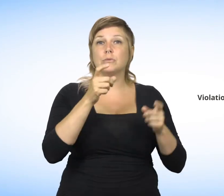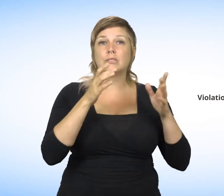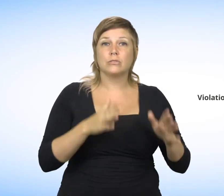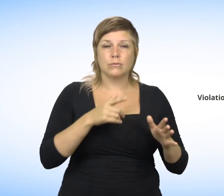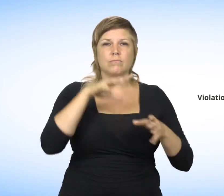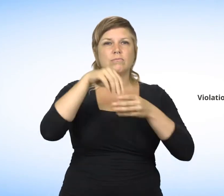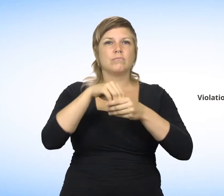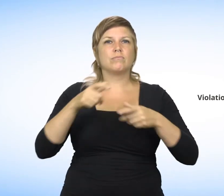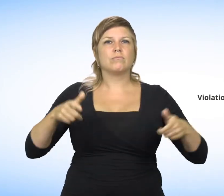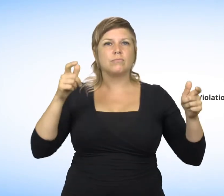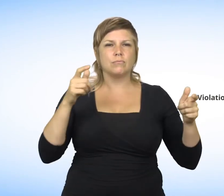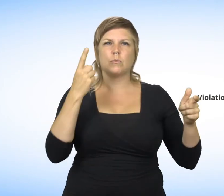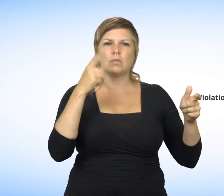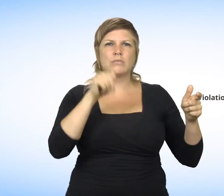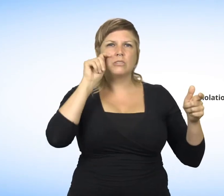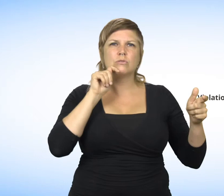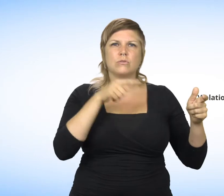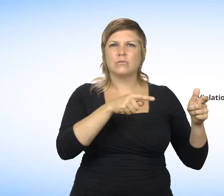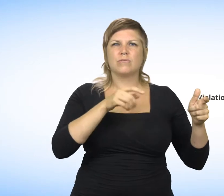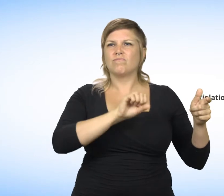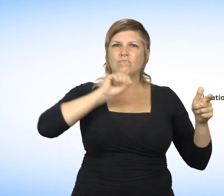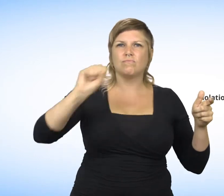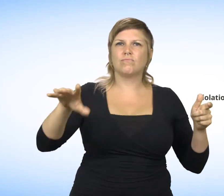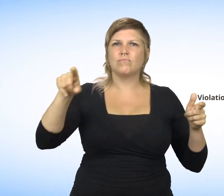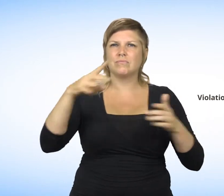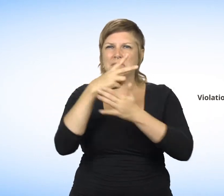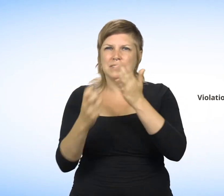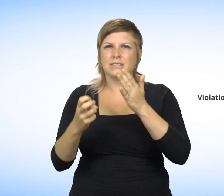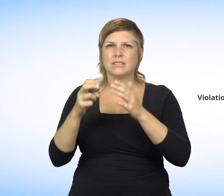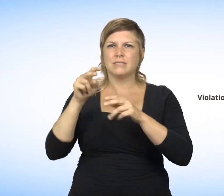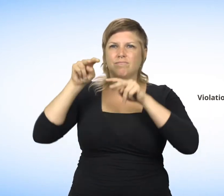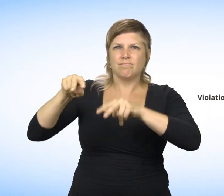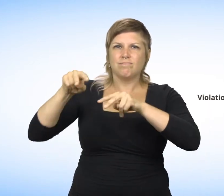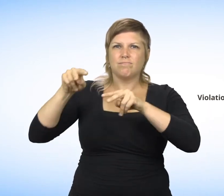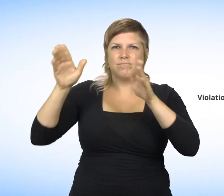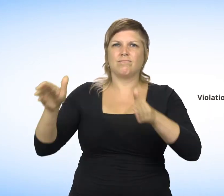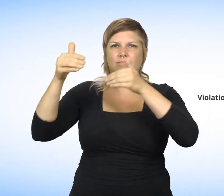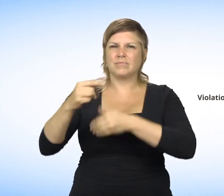The director of an institution decides to place a teenager in an intensive supervision unit.